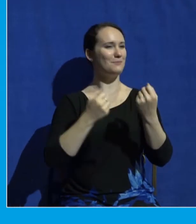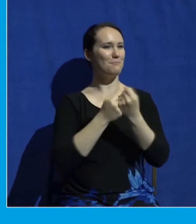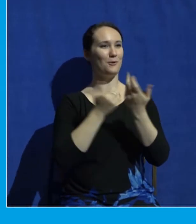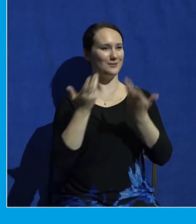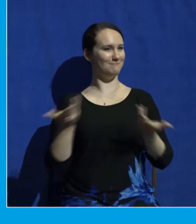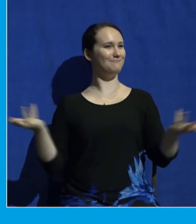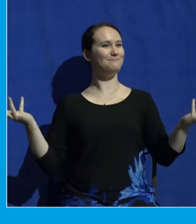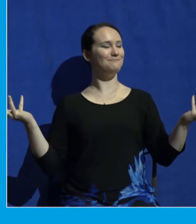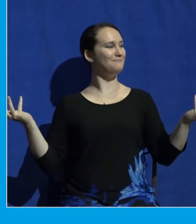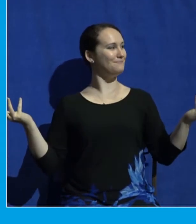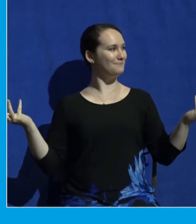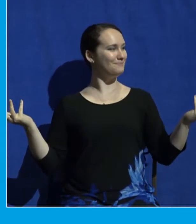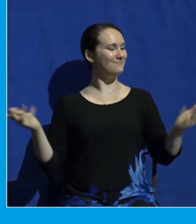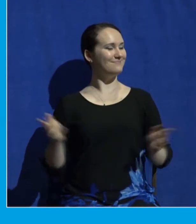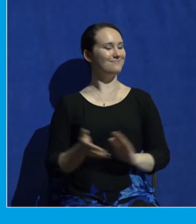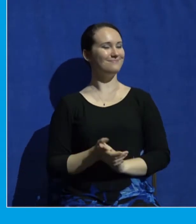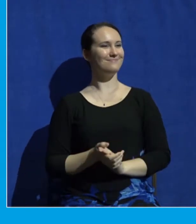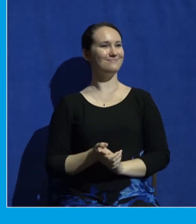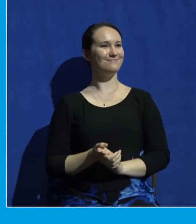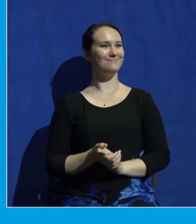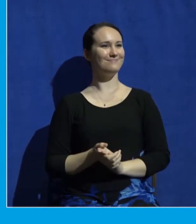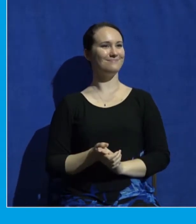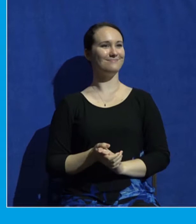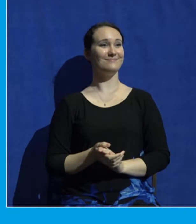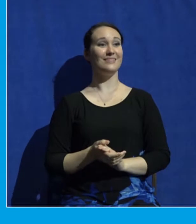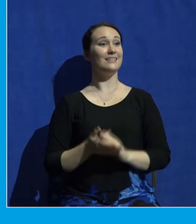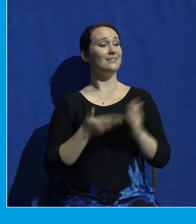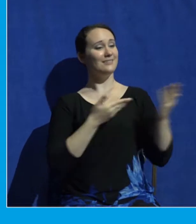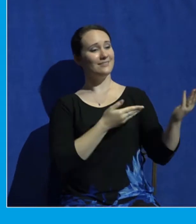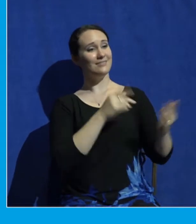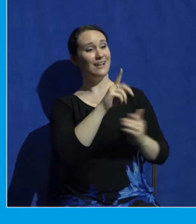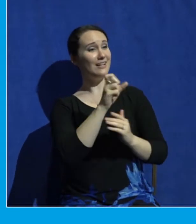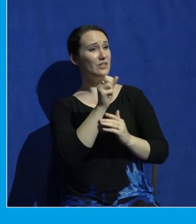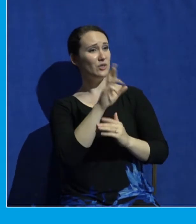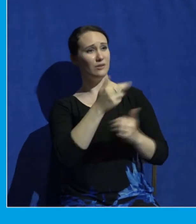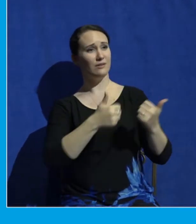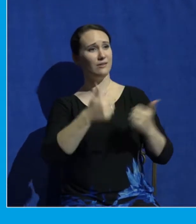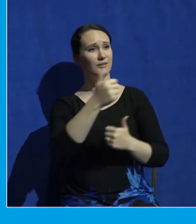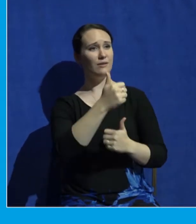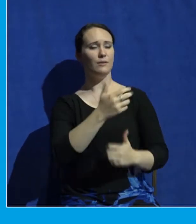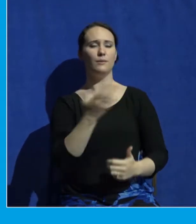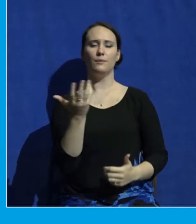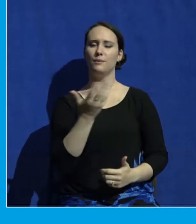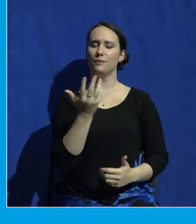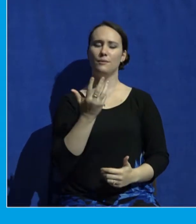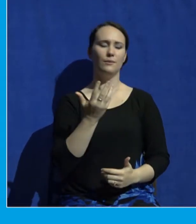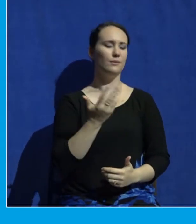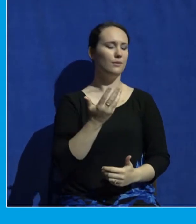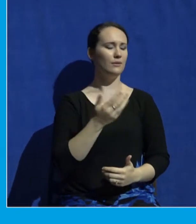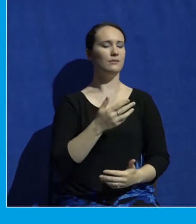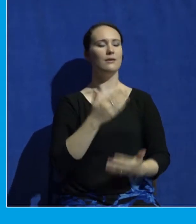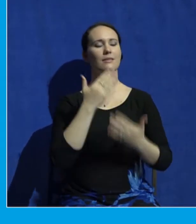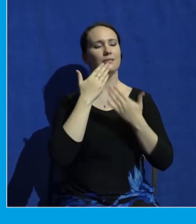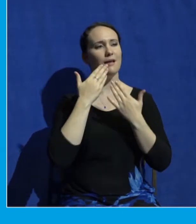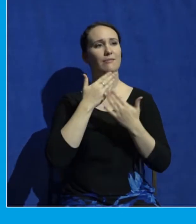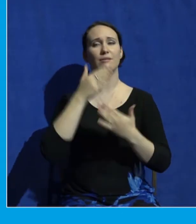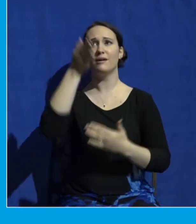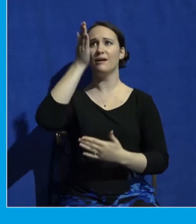And these brothers, I cannot express in words how grateful I am for God's grace in each one of them